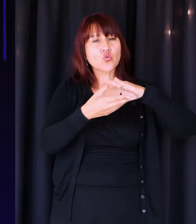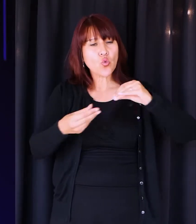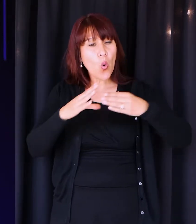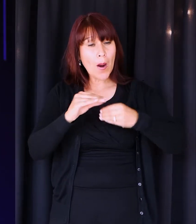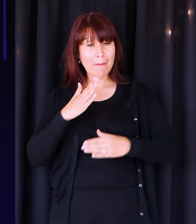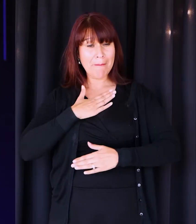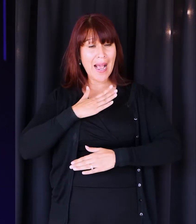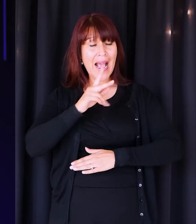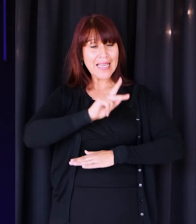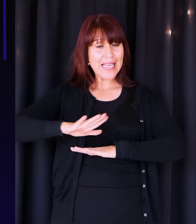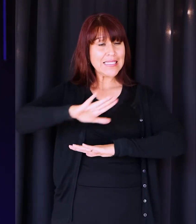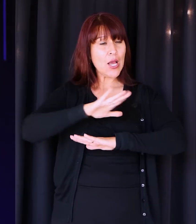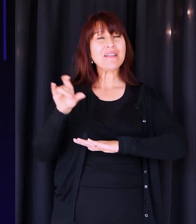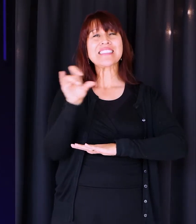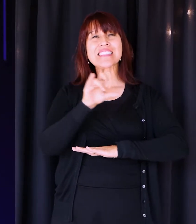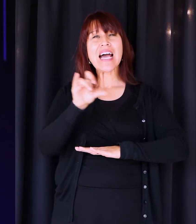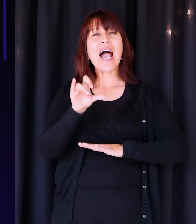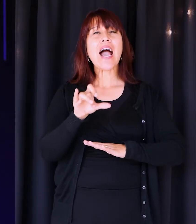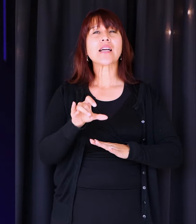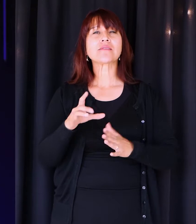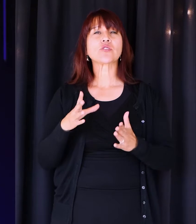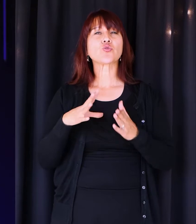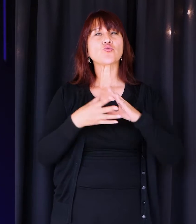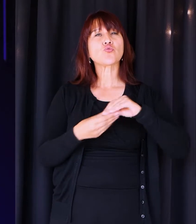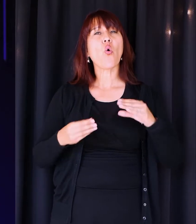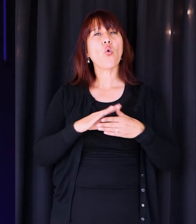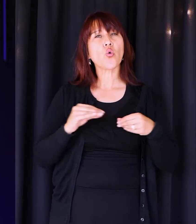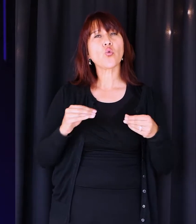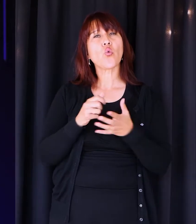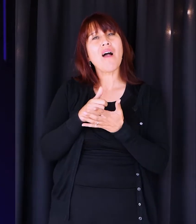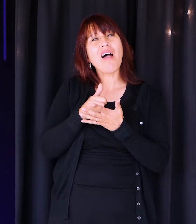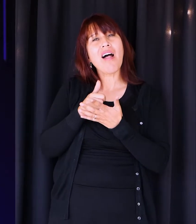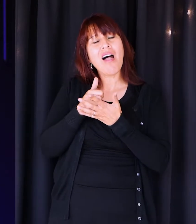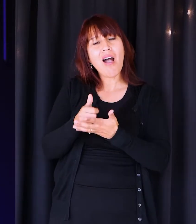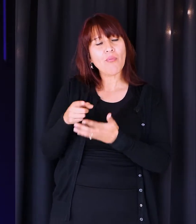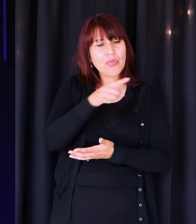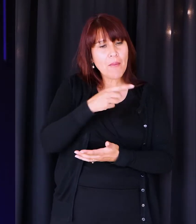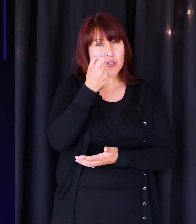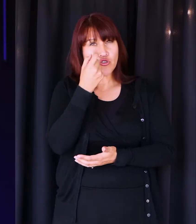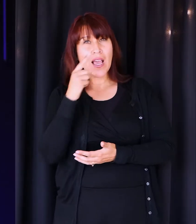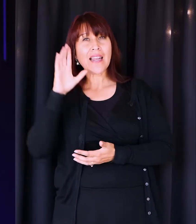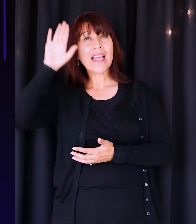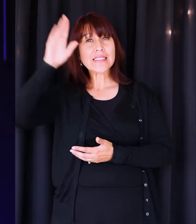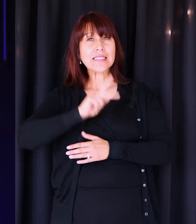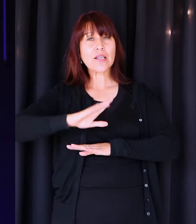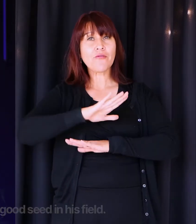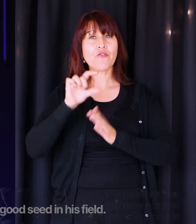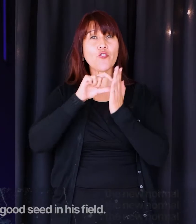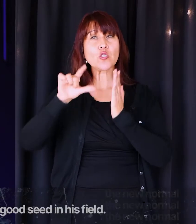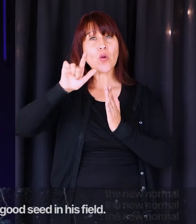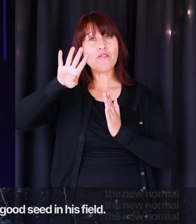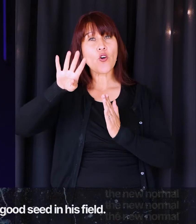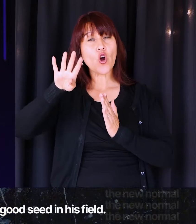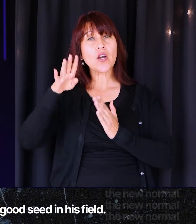my kingdom is like, and he gives them a story that will help them understand his kingdom. Verse 24 says,